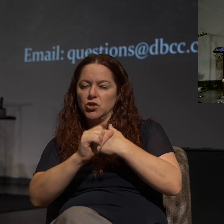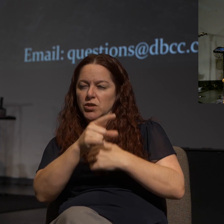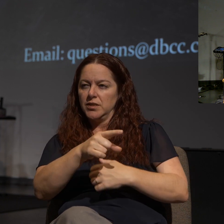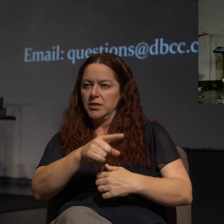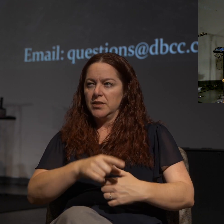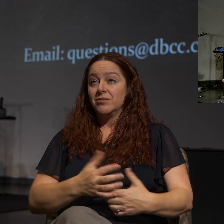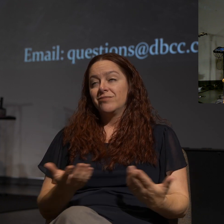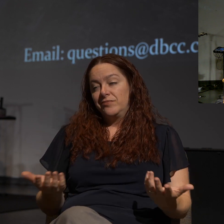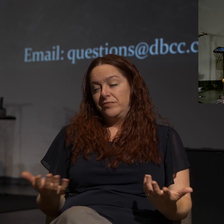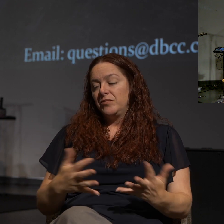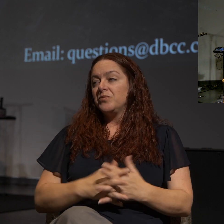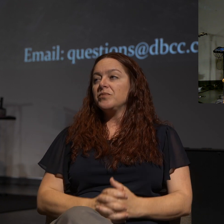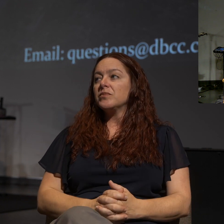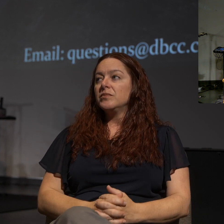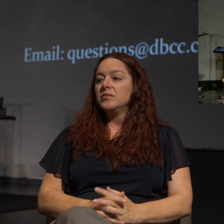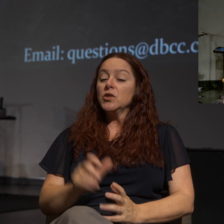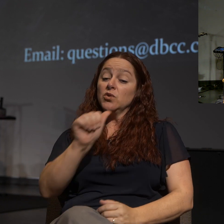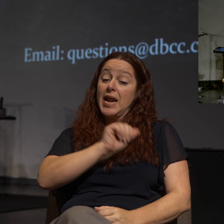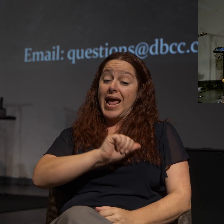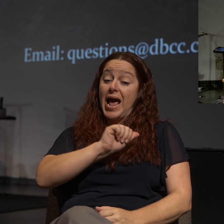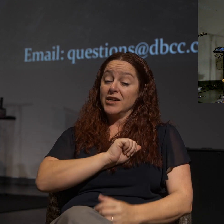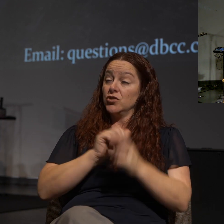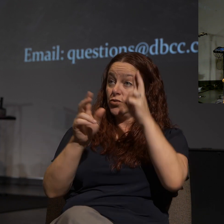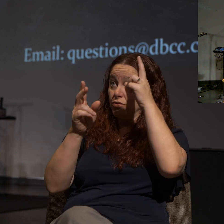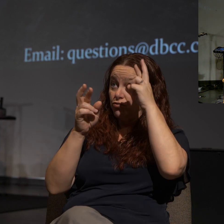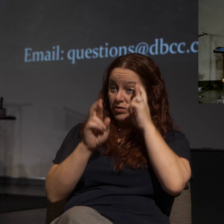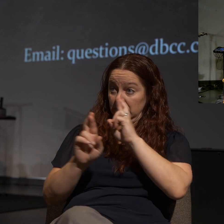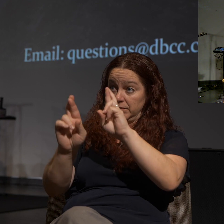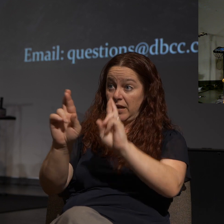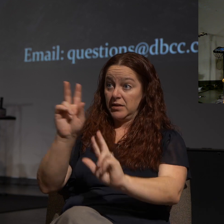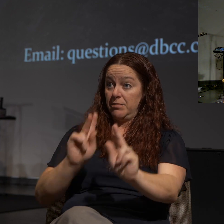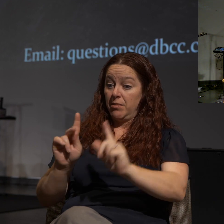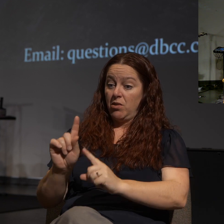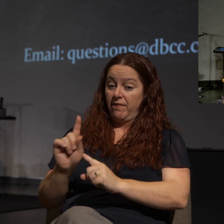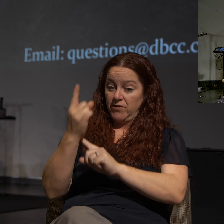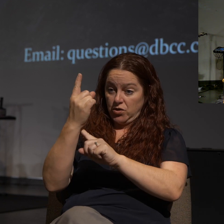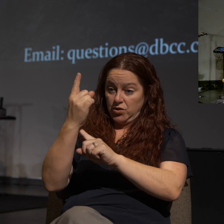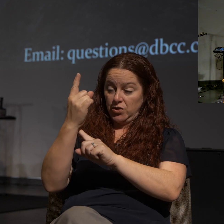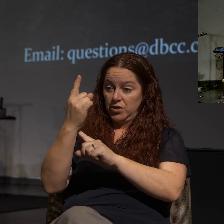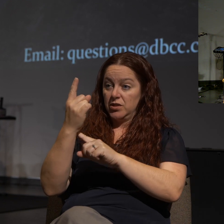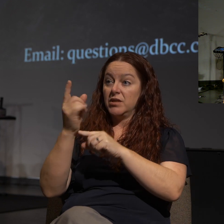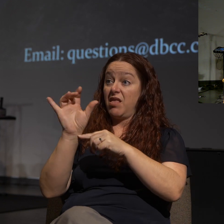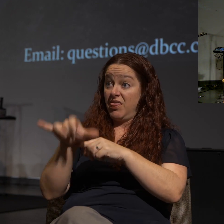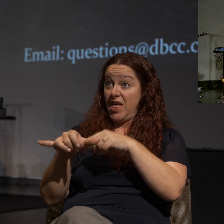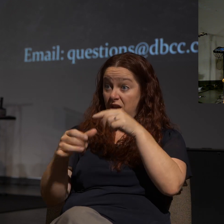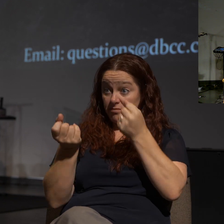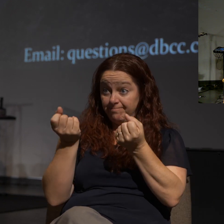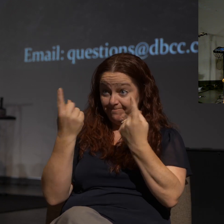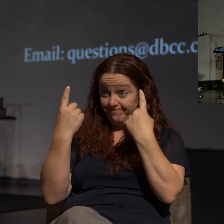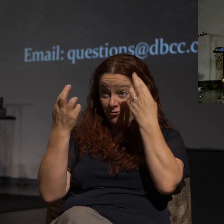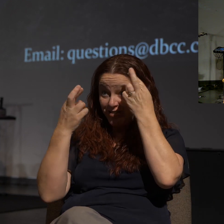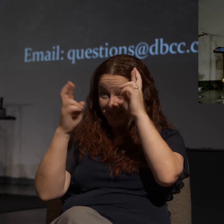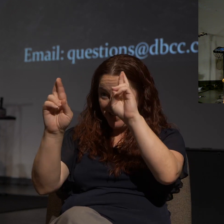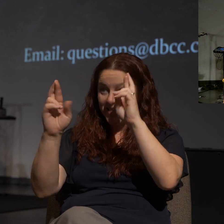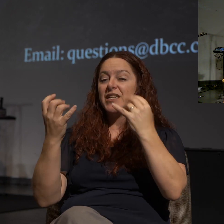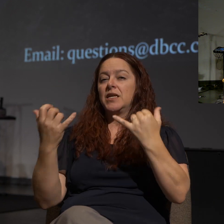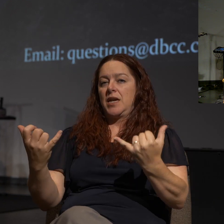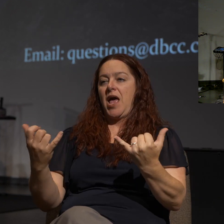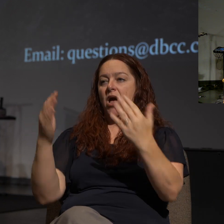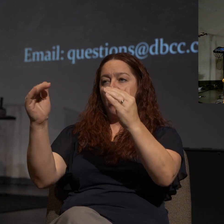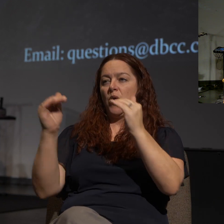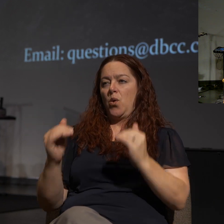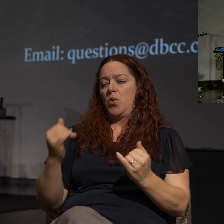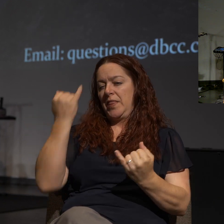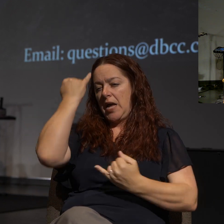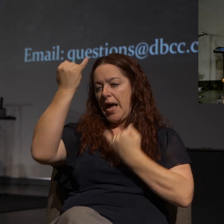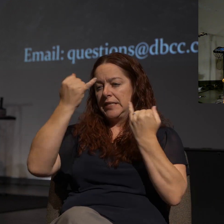So, an attitude of respecting people first and foremost, and then once that respect is understood, perhaps then we can inspect the ideas,